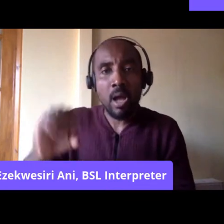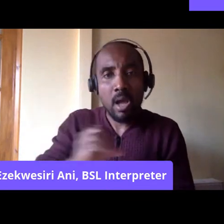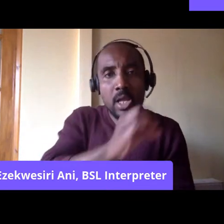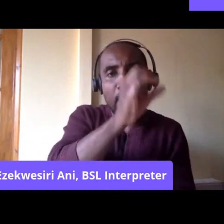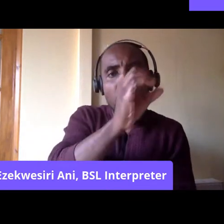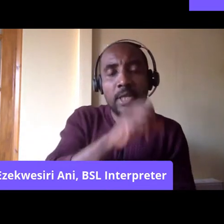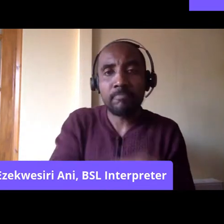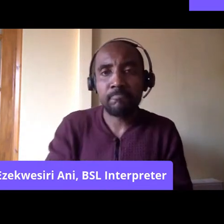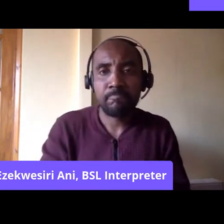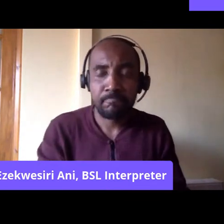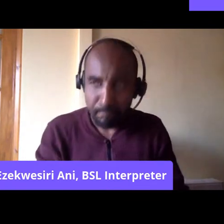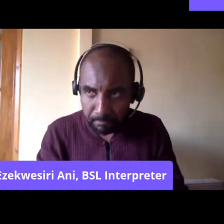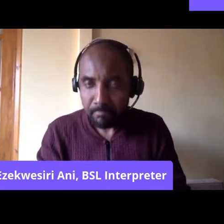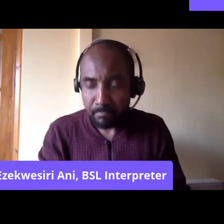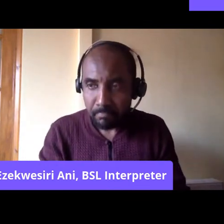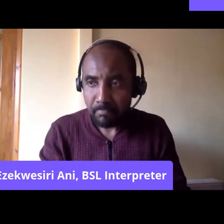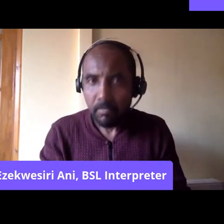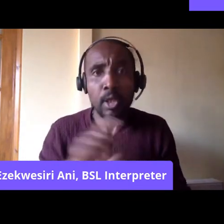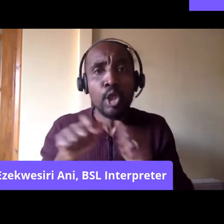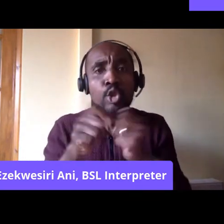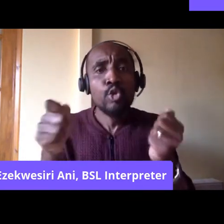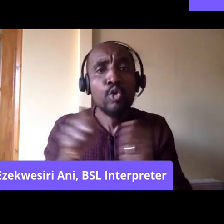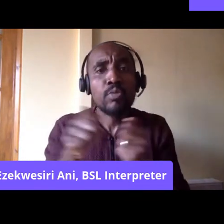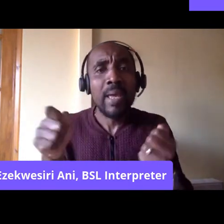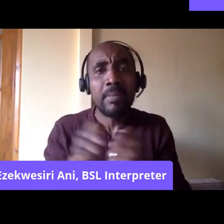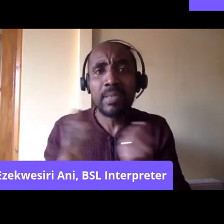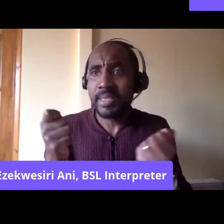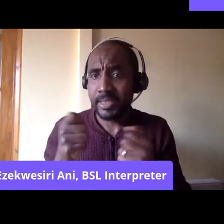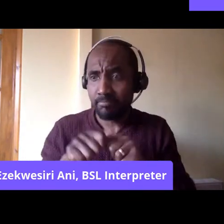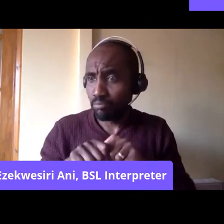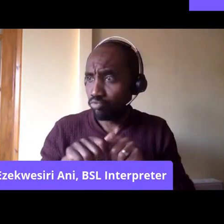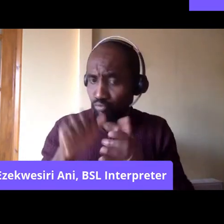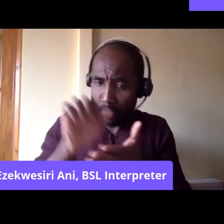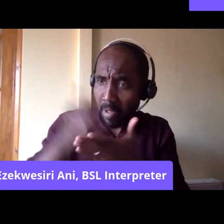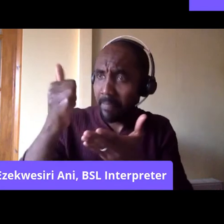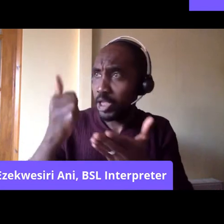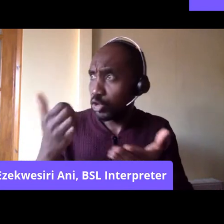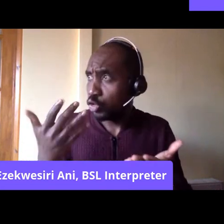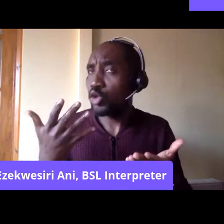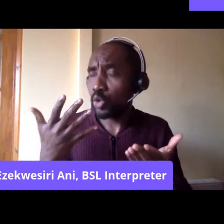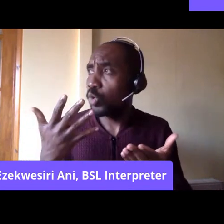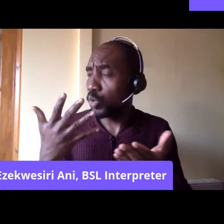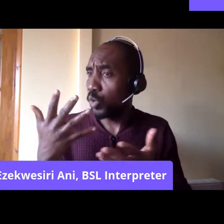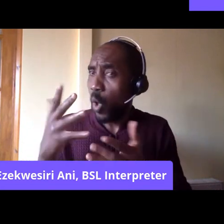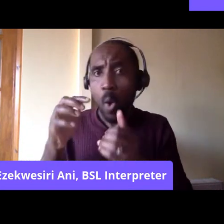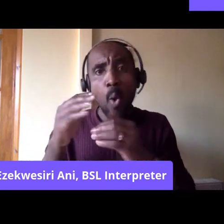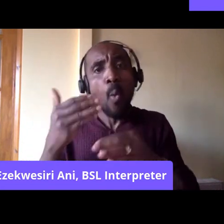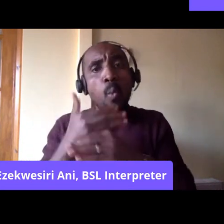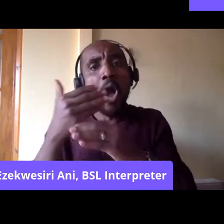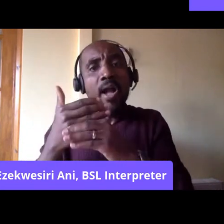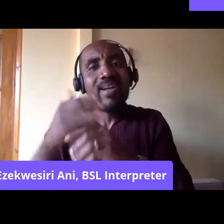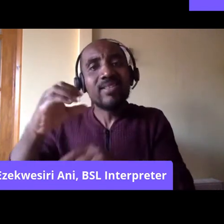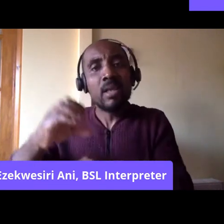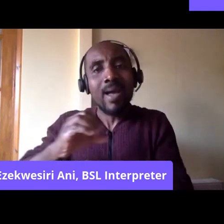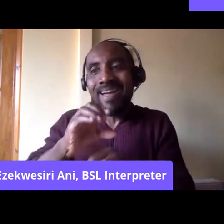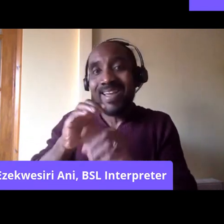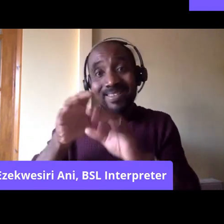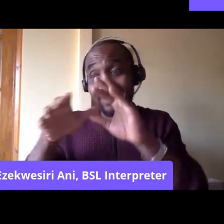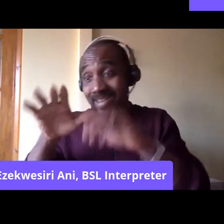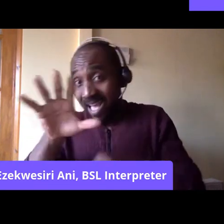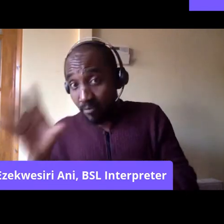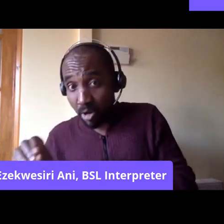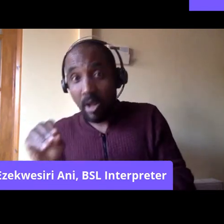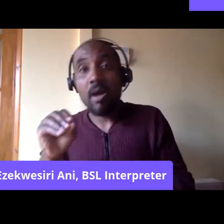proliferation of newspapers, which let people feel a sense of kinship with workers across the colonies, both the working class here in Britain